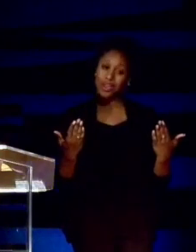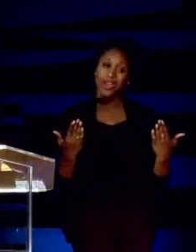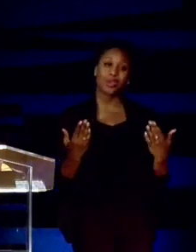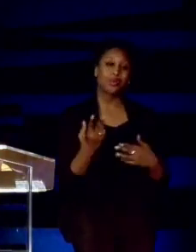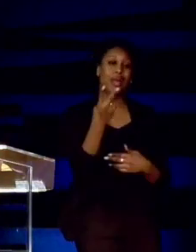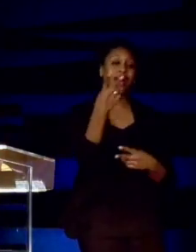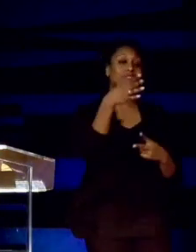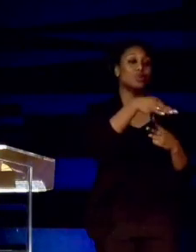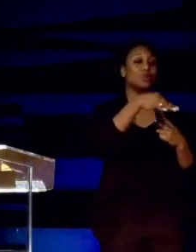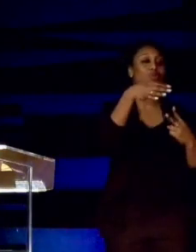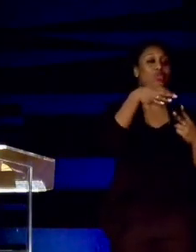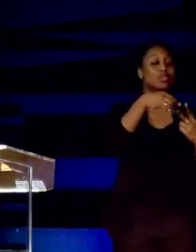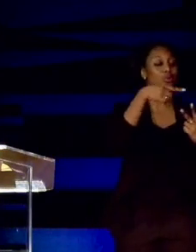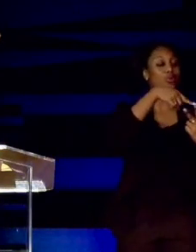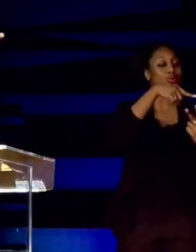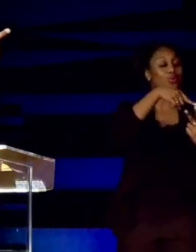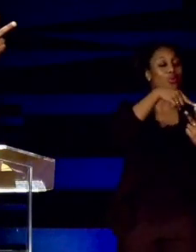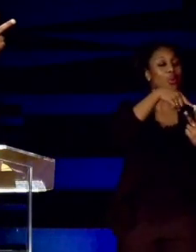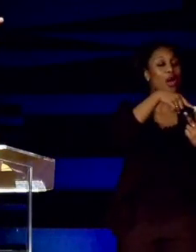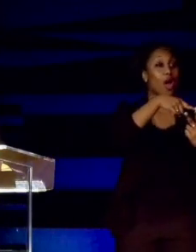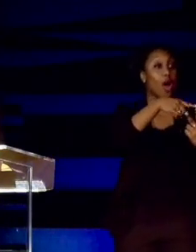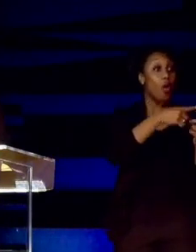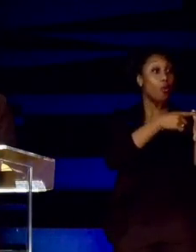choices. Either run or worship.